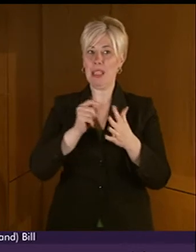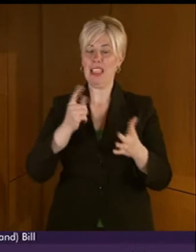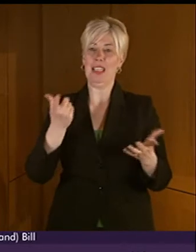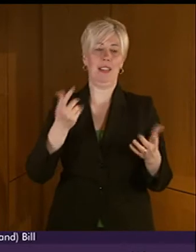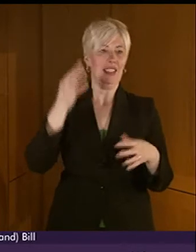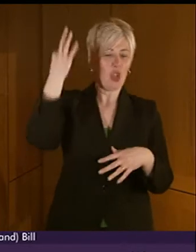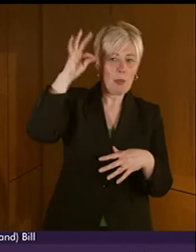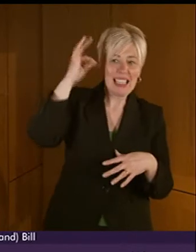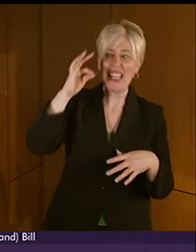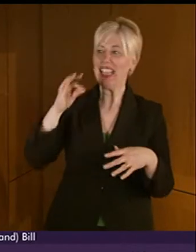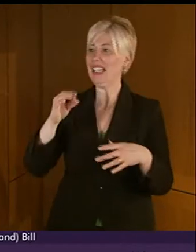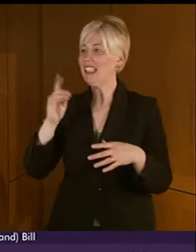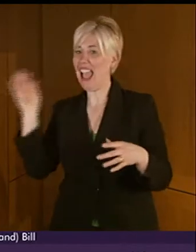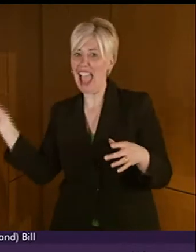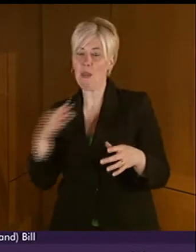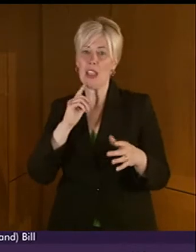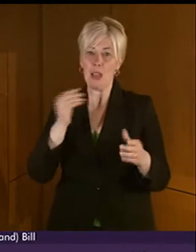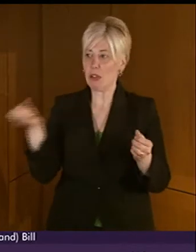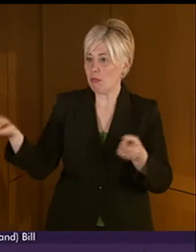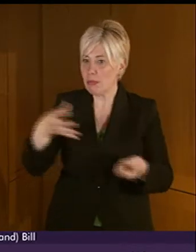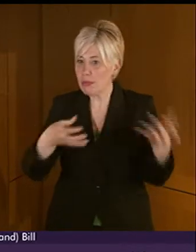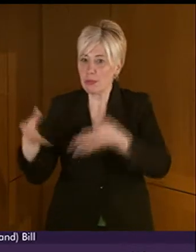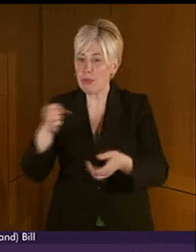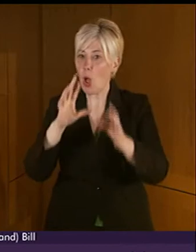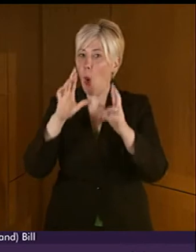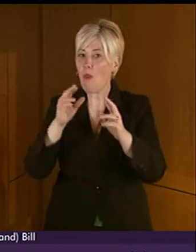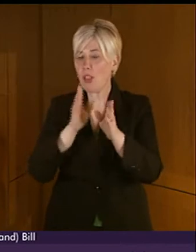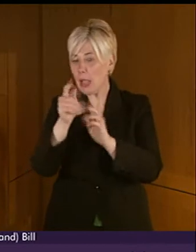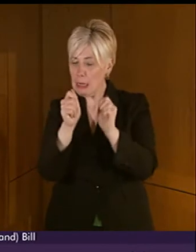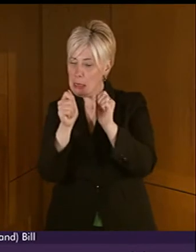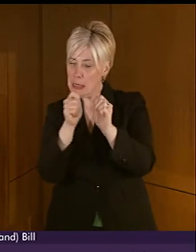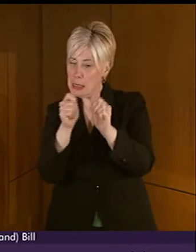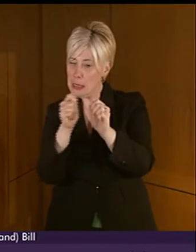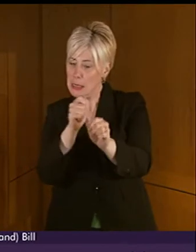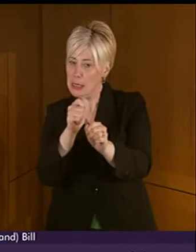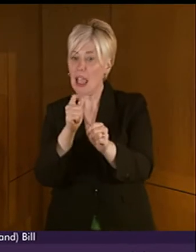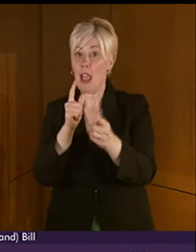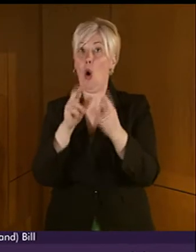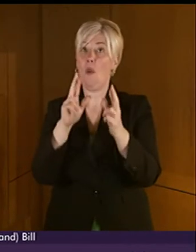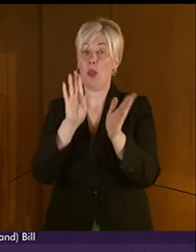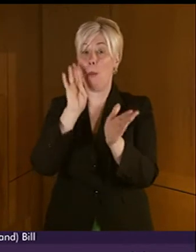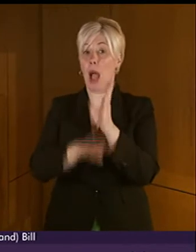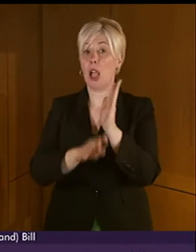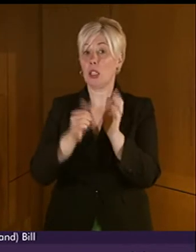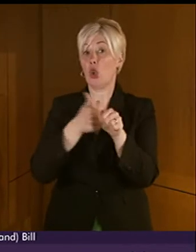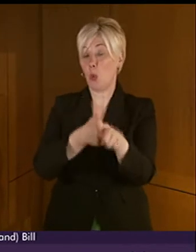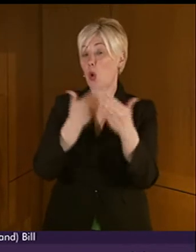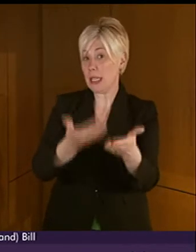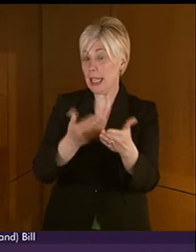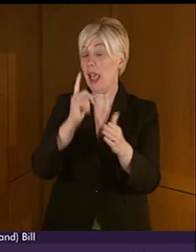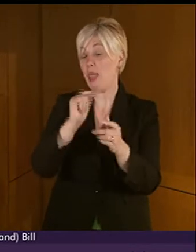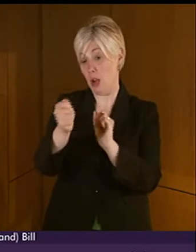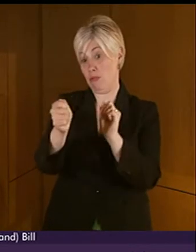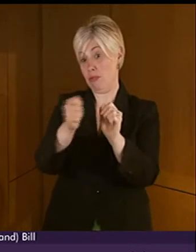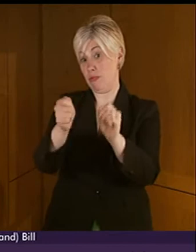the Minister and his officials to further refine the bill should it be supported today and I'm pleased to move that the parliament agrees